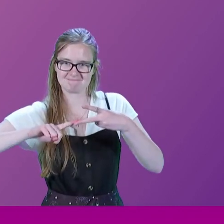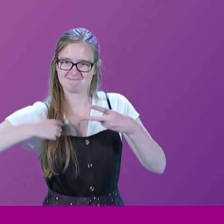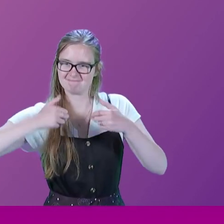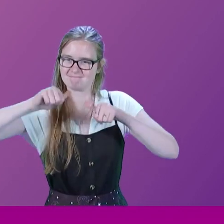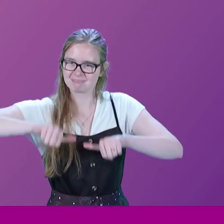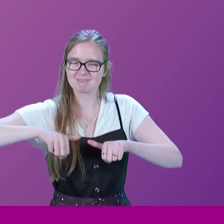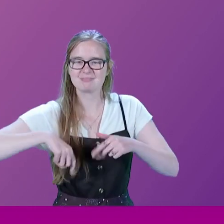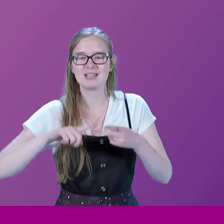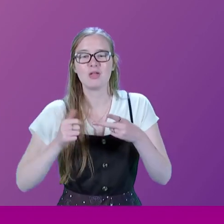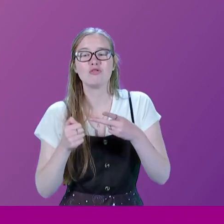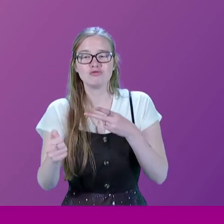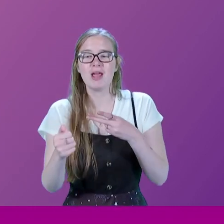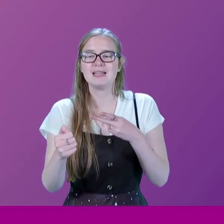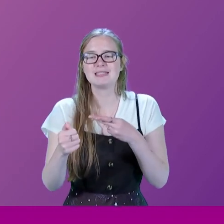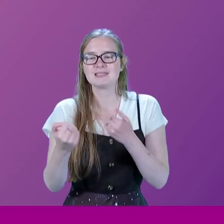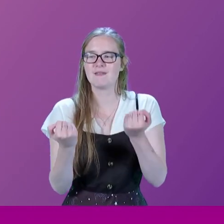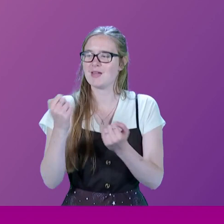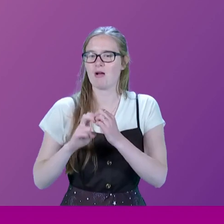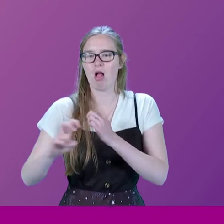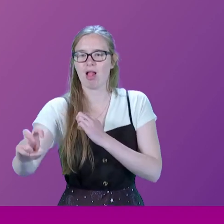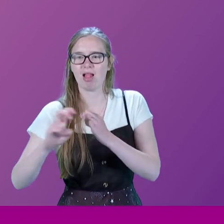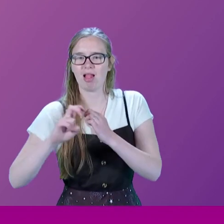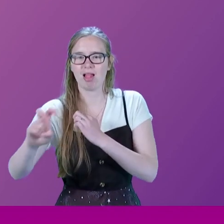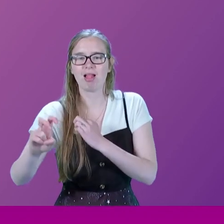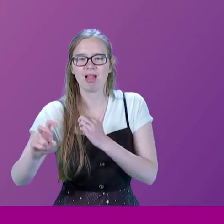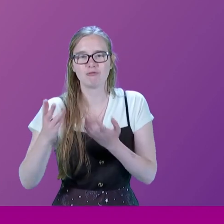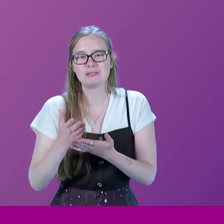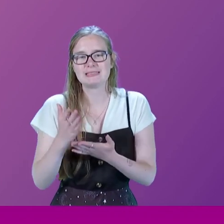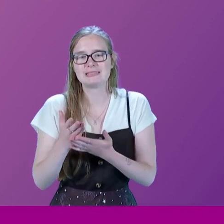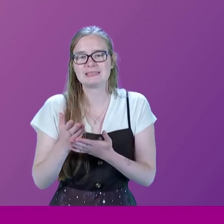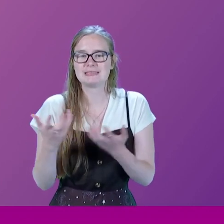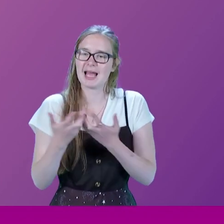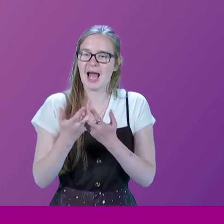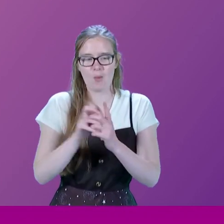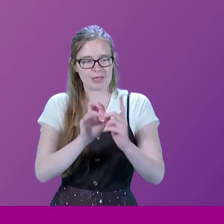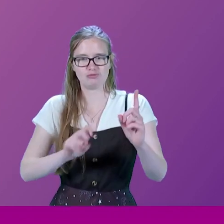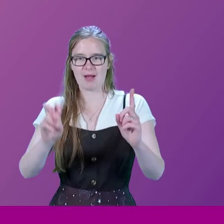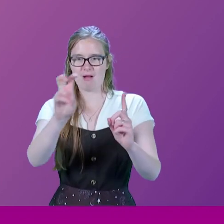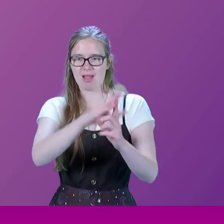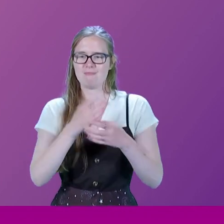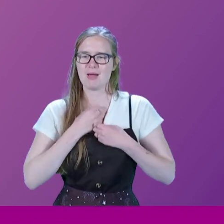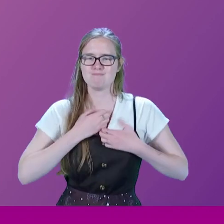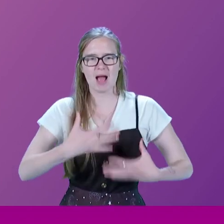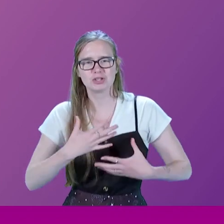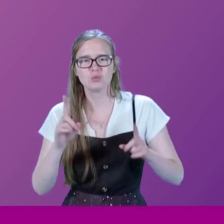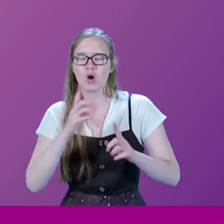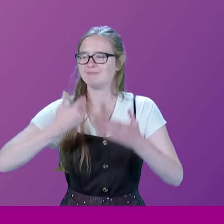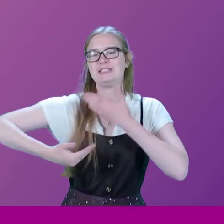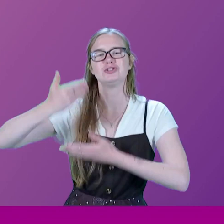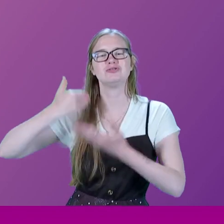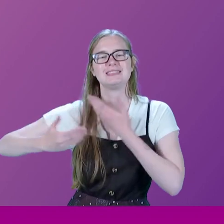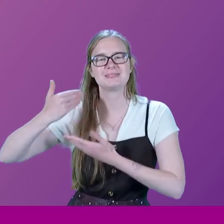The train is a vehicle, both in the metaphorical and the literal sense. It is the way I get around. My passion is about history.